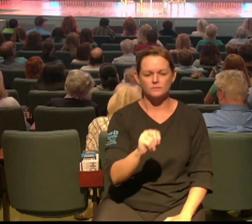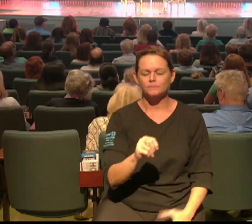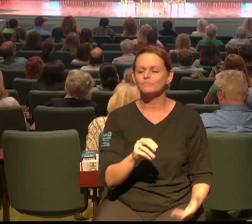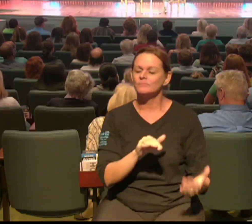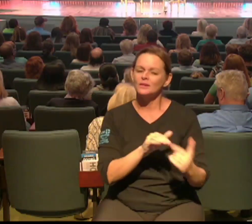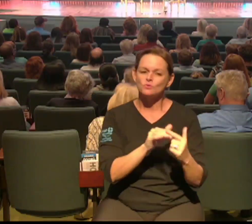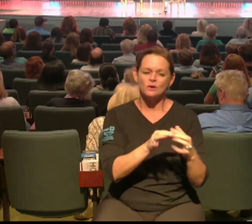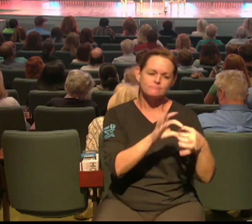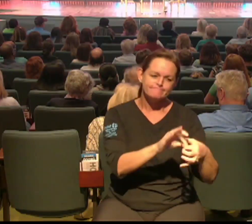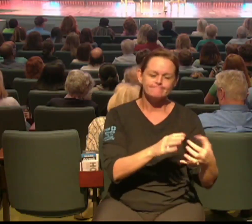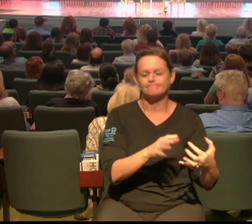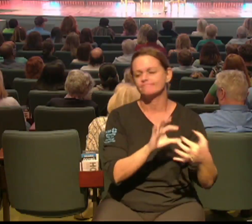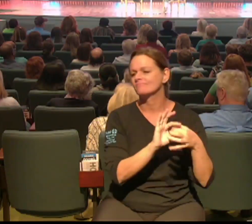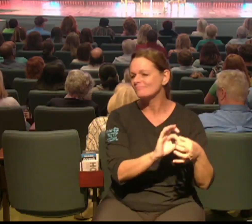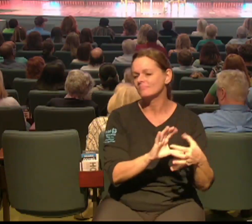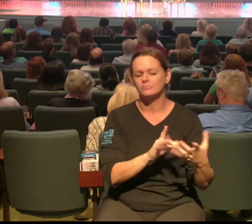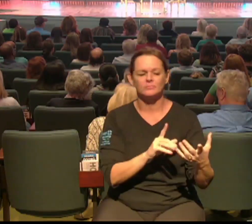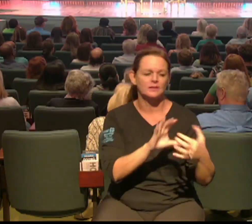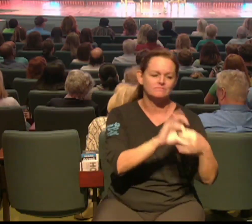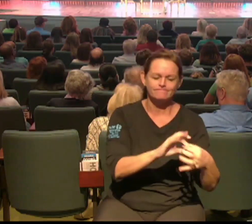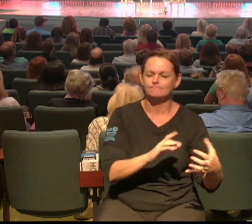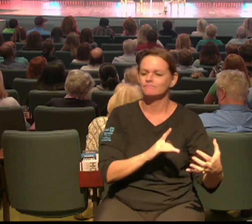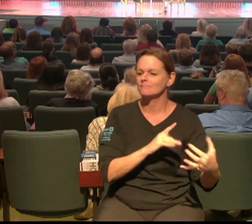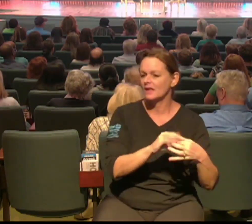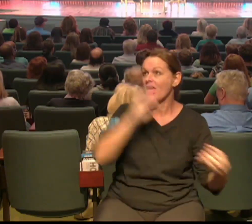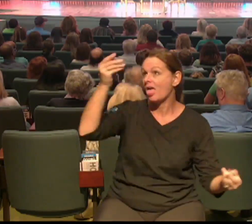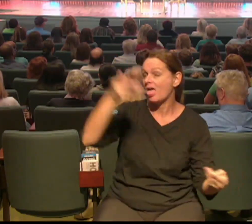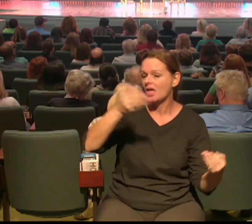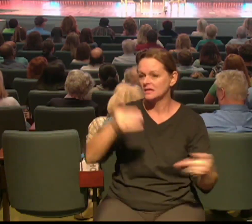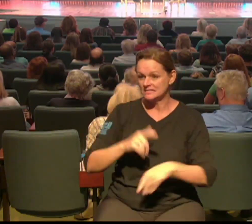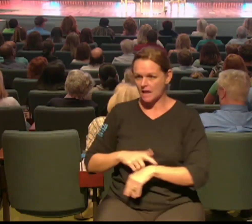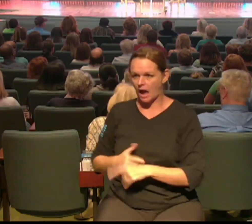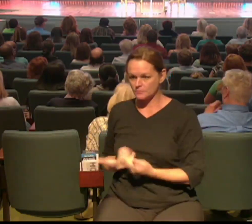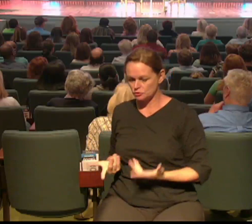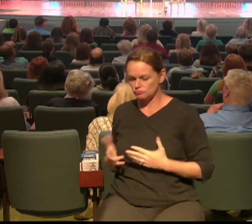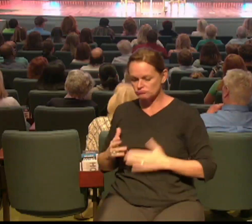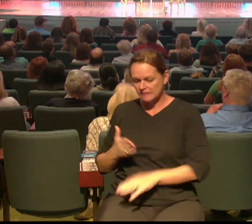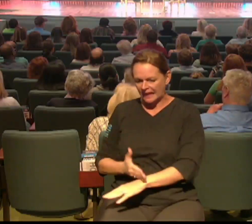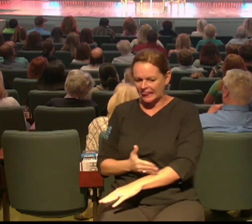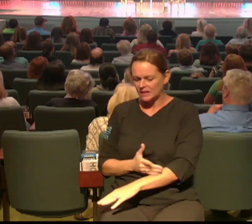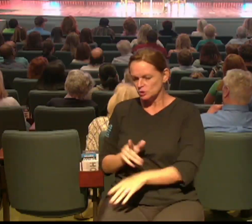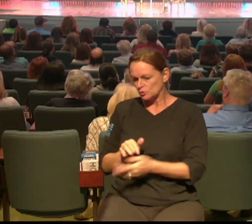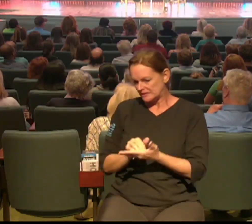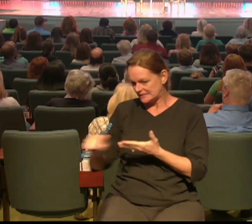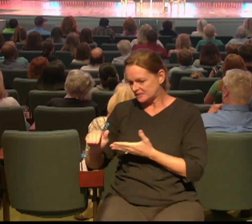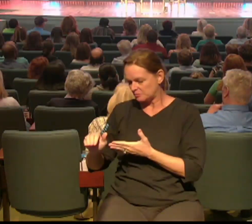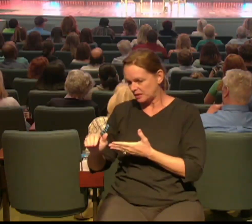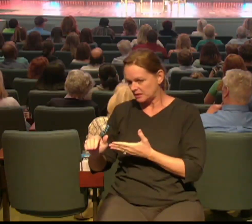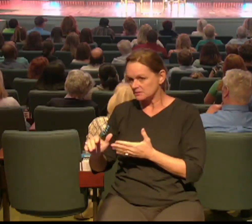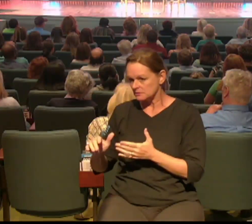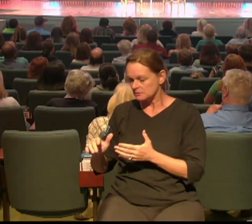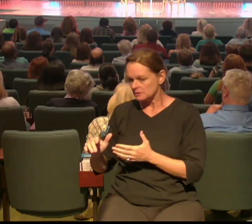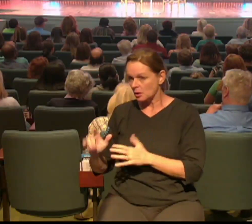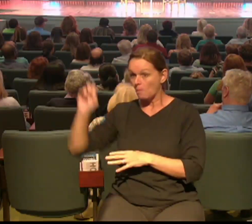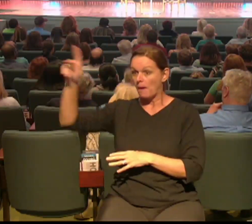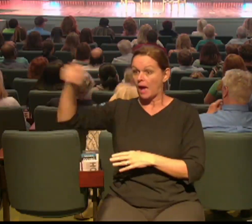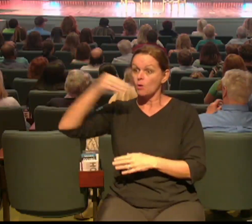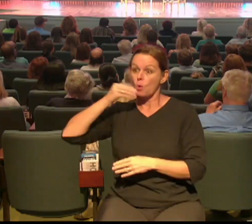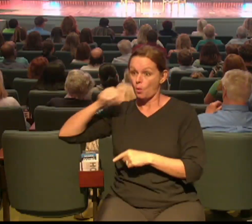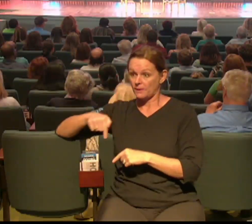that relationship and and you know we were getting ready to go as I was getting ready to be dismissed from the hospital Lauren came in the room and she said you know I just